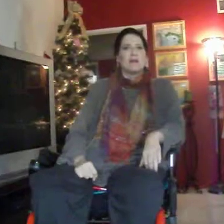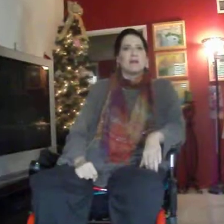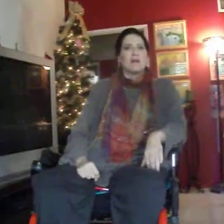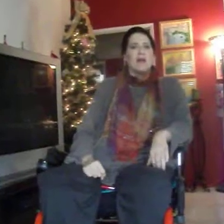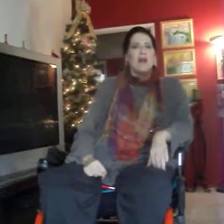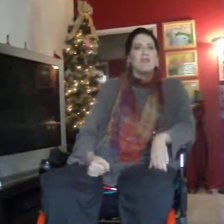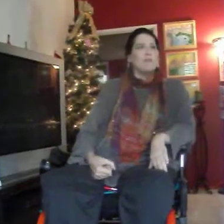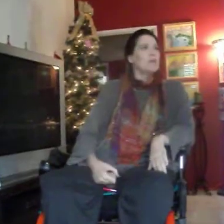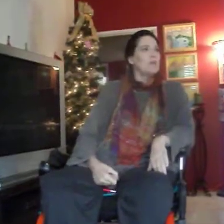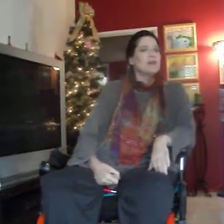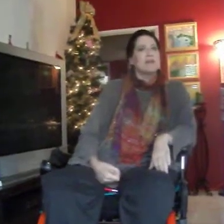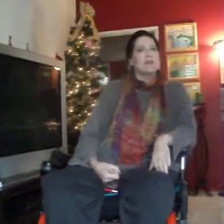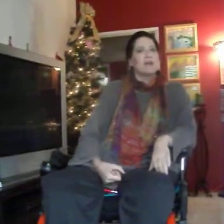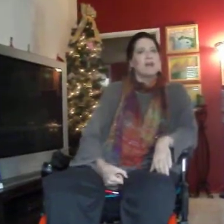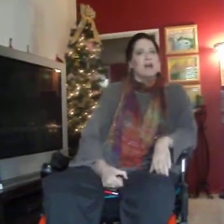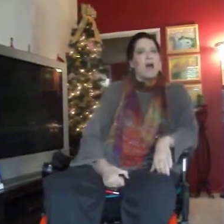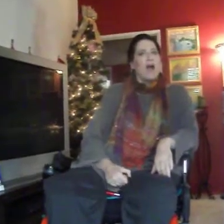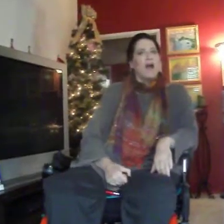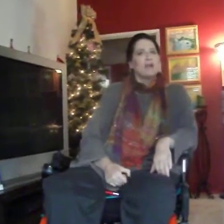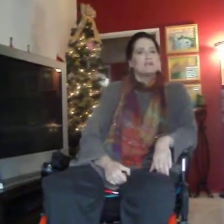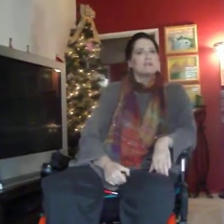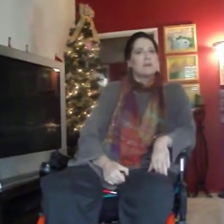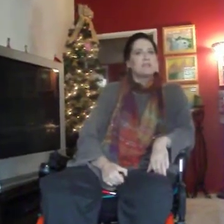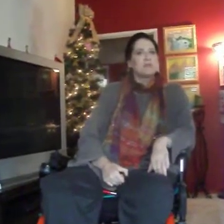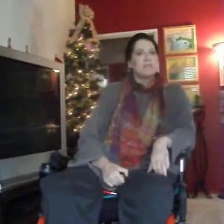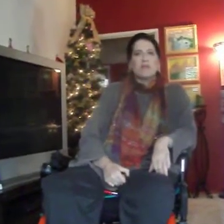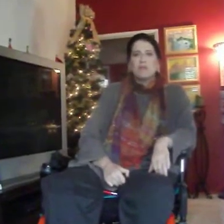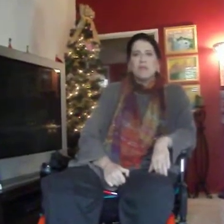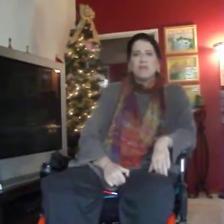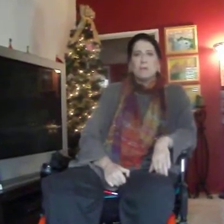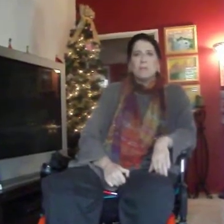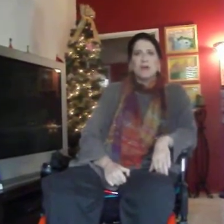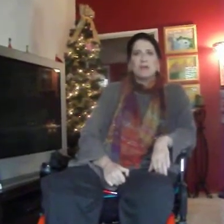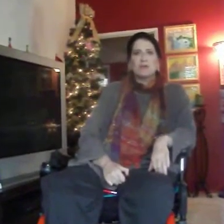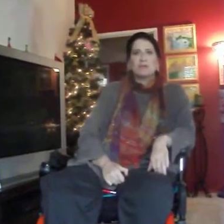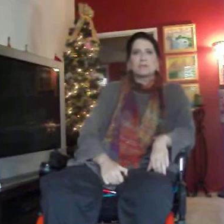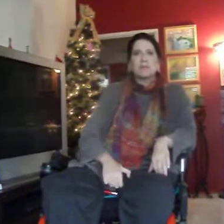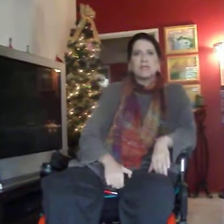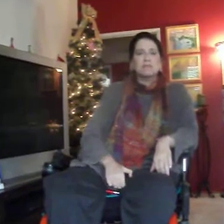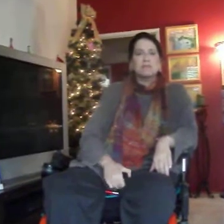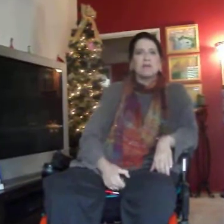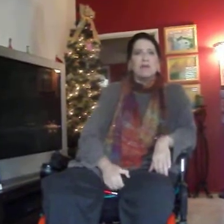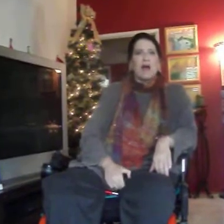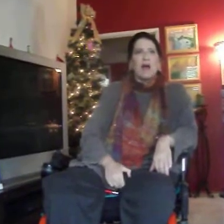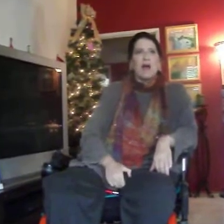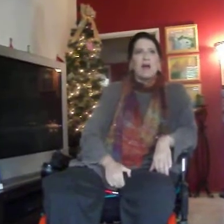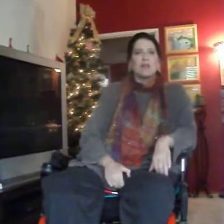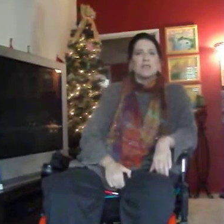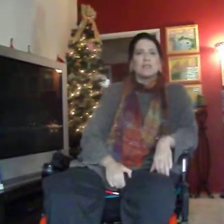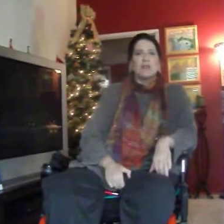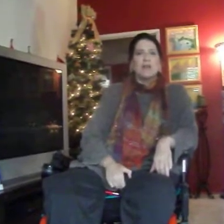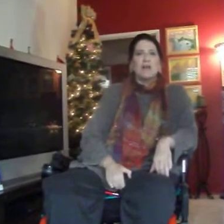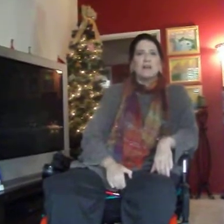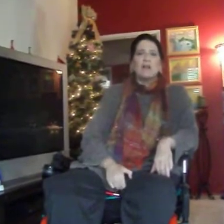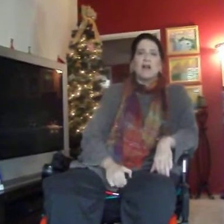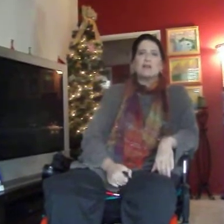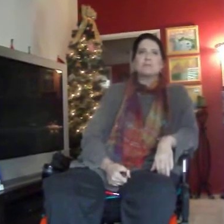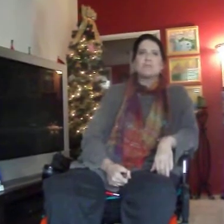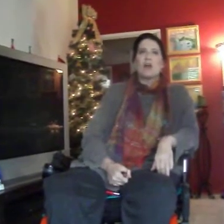Hi everybody, Wanda here. I just wanted to wish everybody a Merry Christmas. Lydia, girl, I'm sorry.